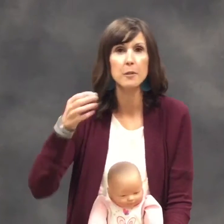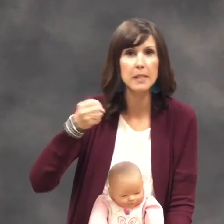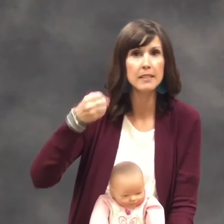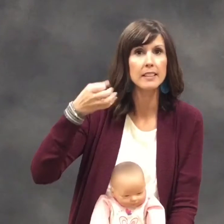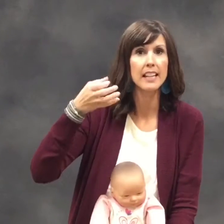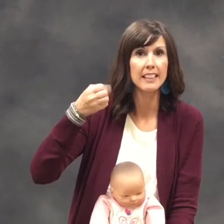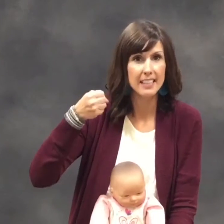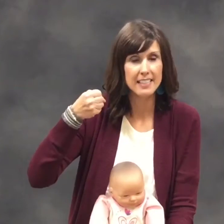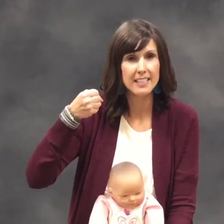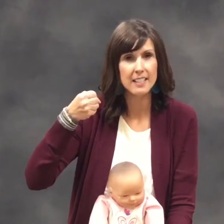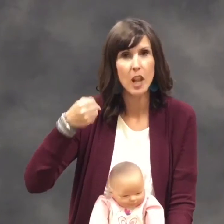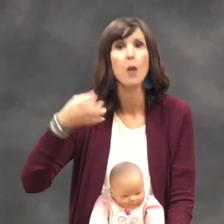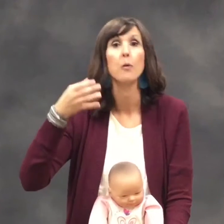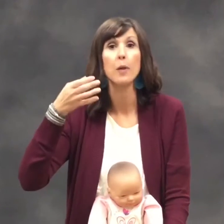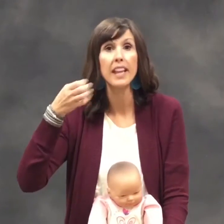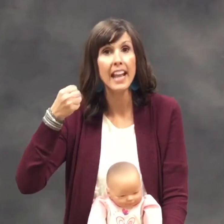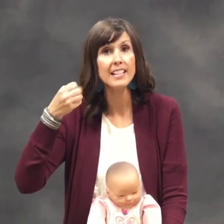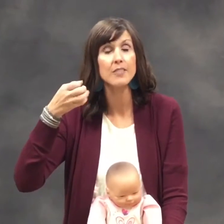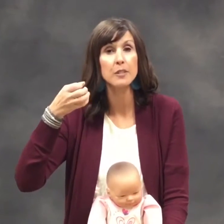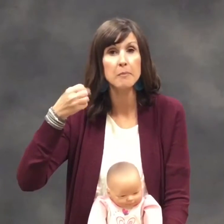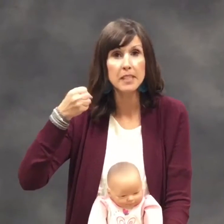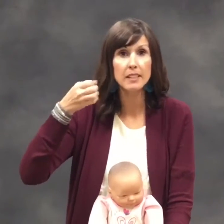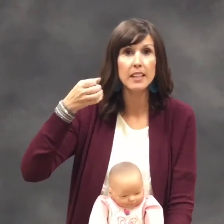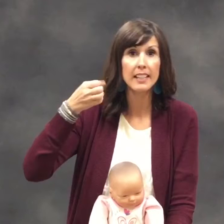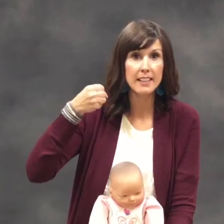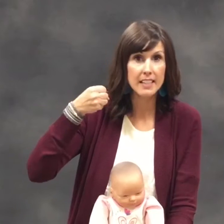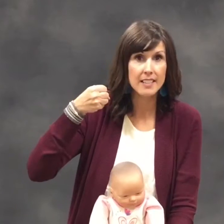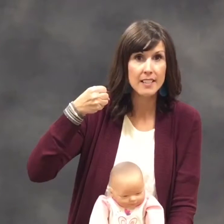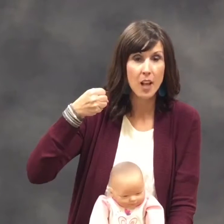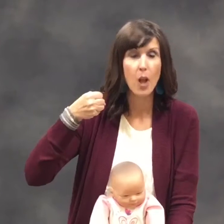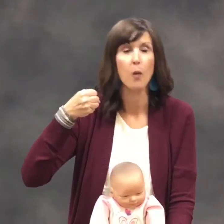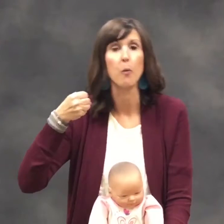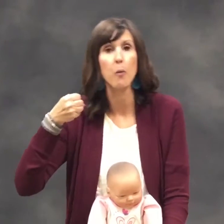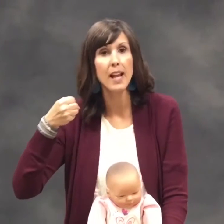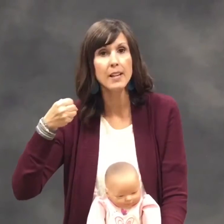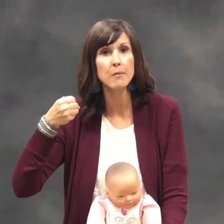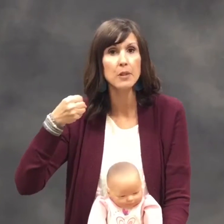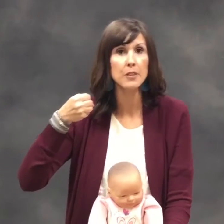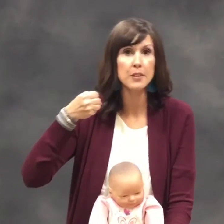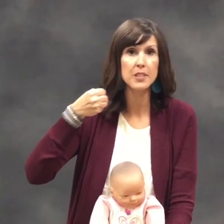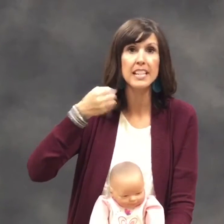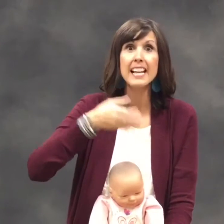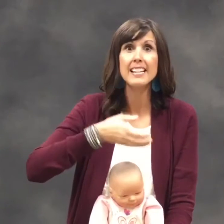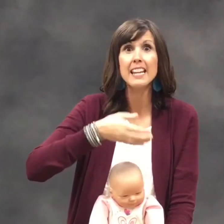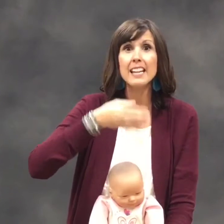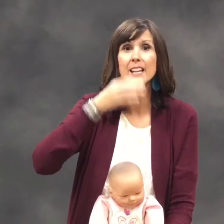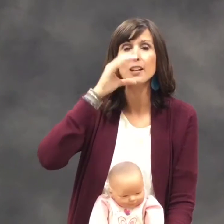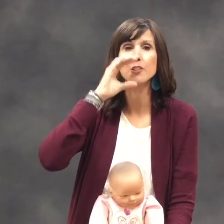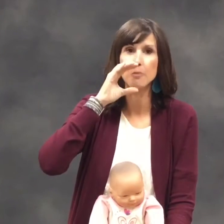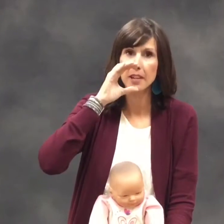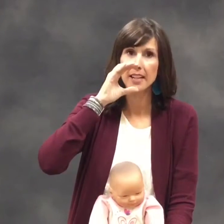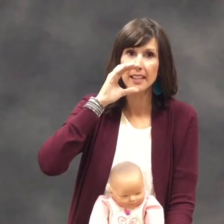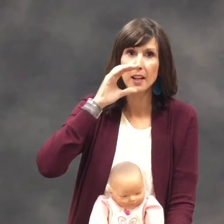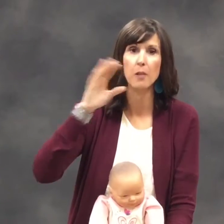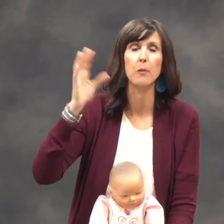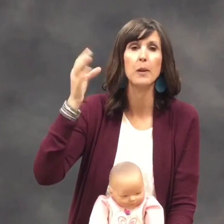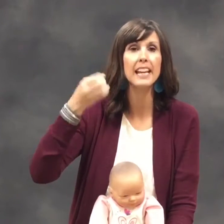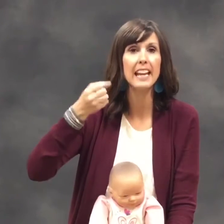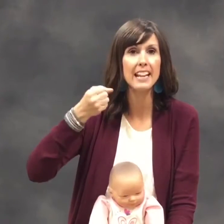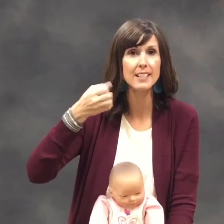milk like this. We ask for milk like this. When we're thirsty and need a drink, we ask